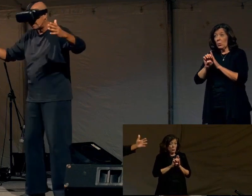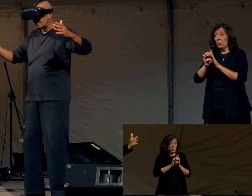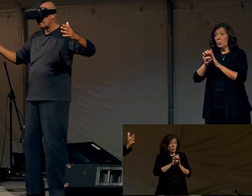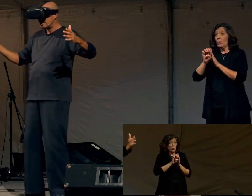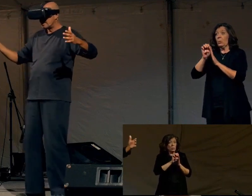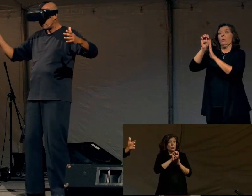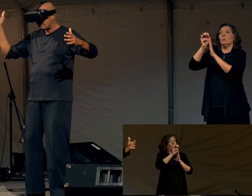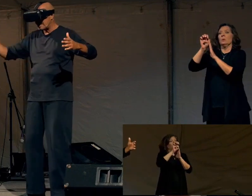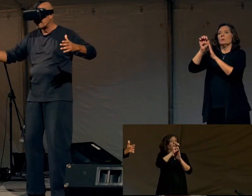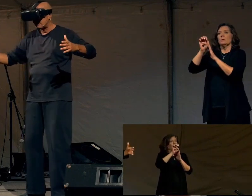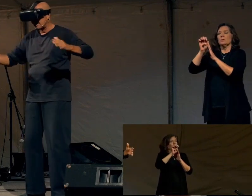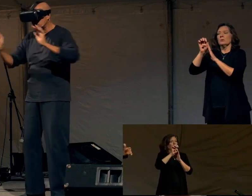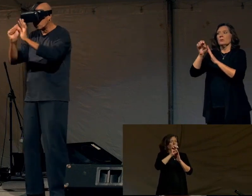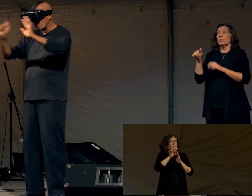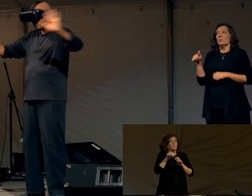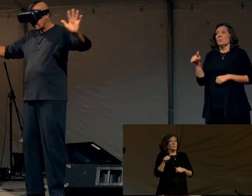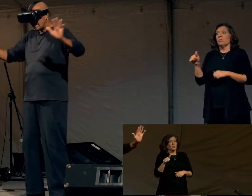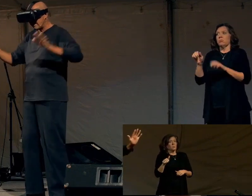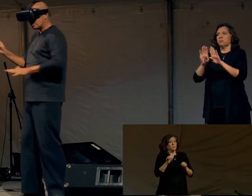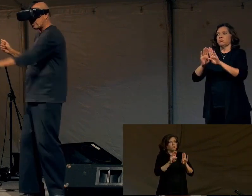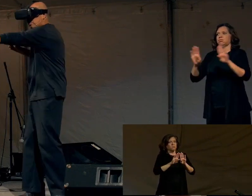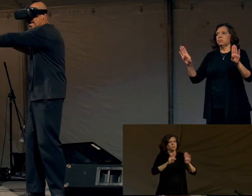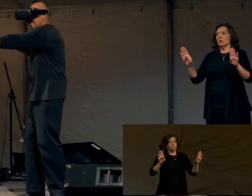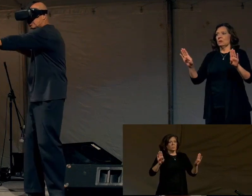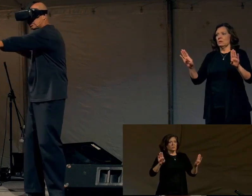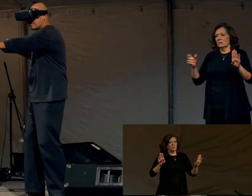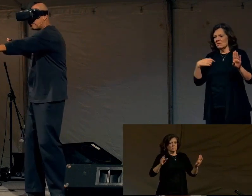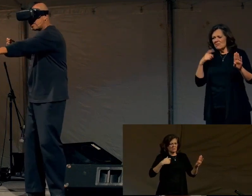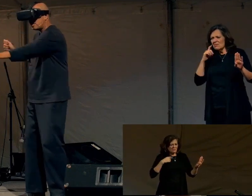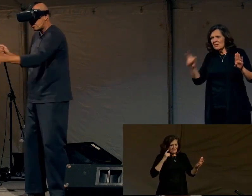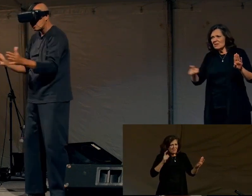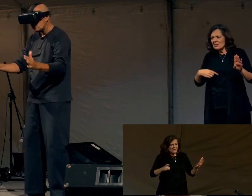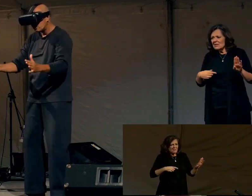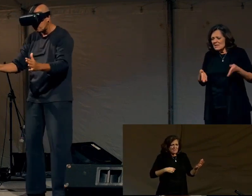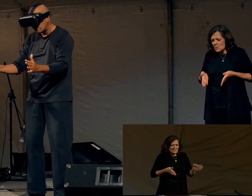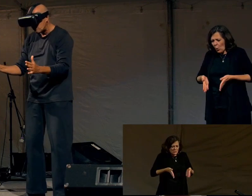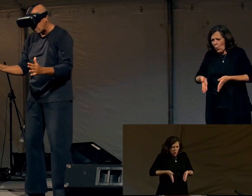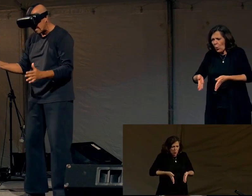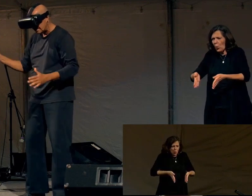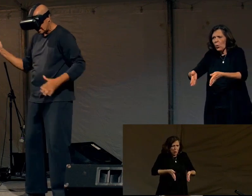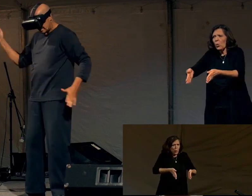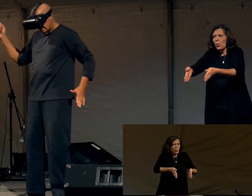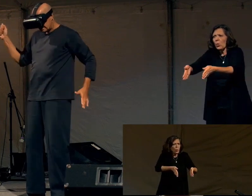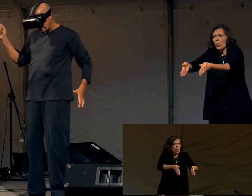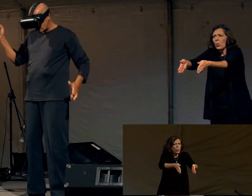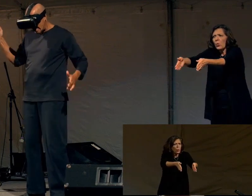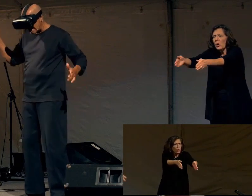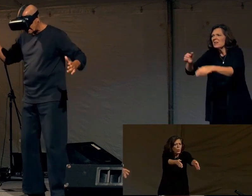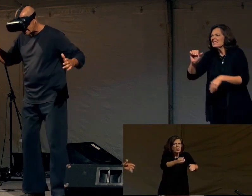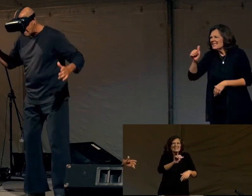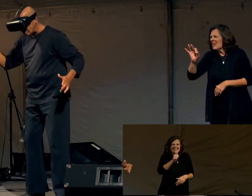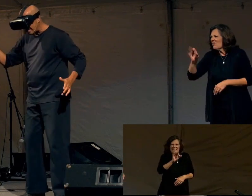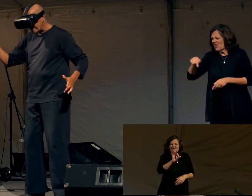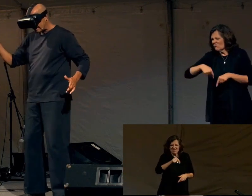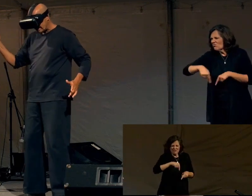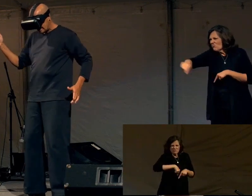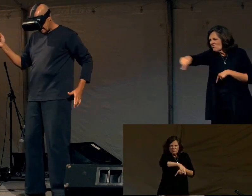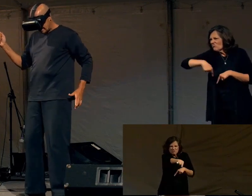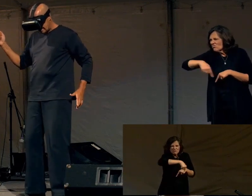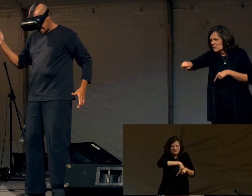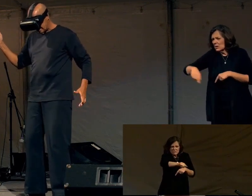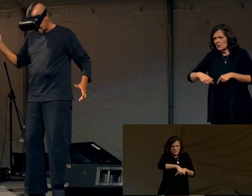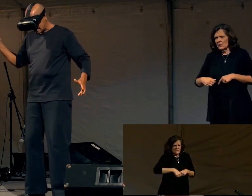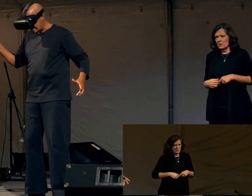Start again. Press the button. And there's the plank. 10 feet long, 2 feet wide. He's like, okay. Step on it.